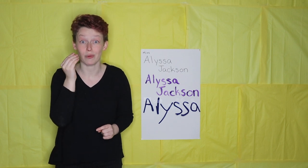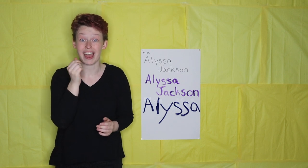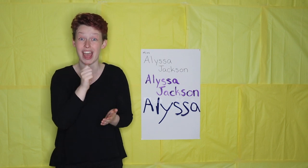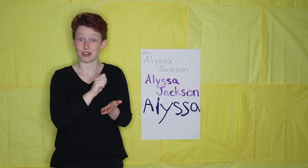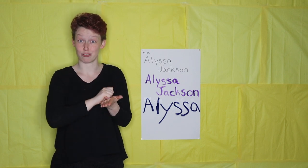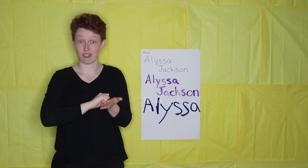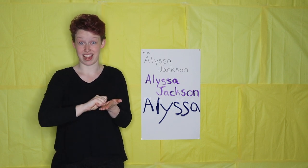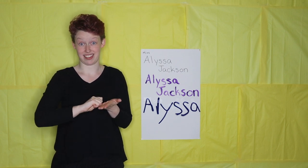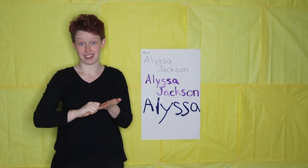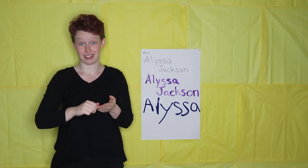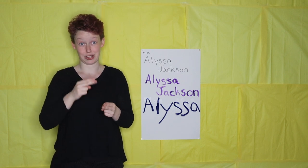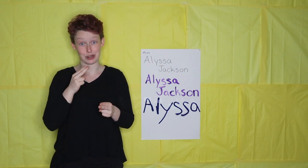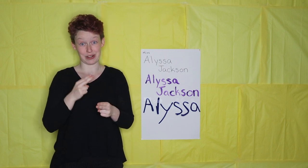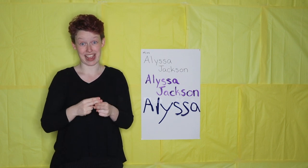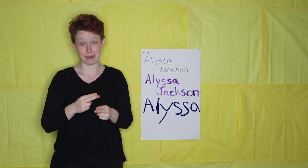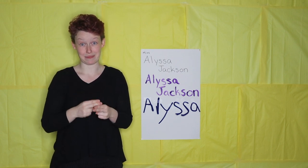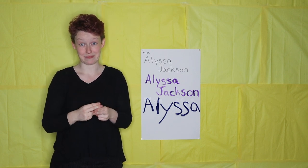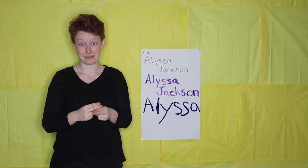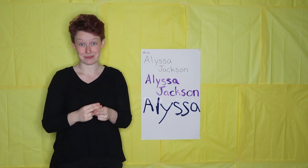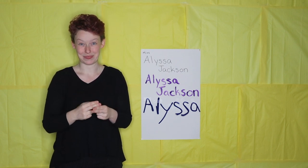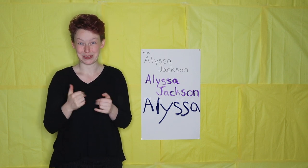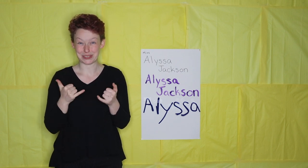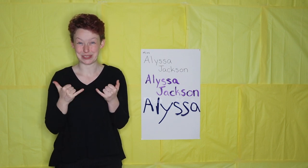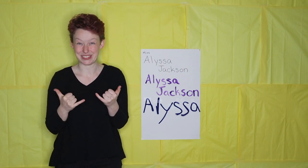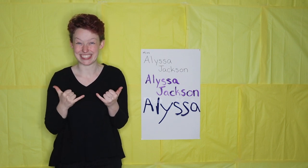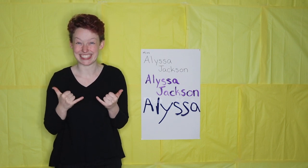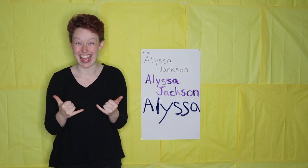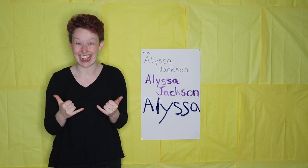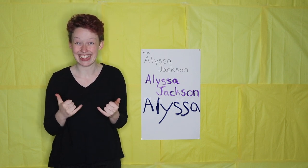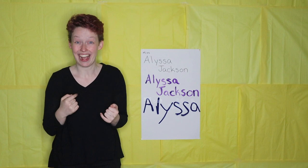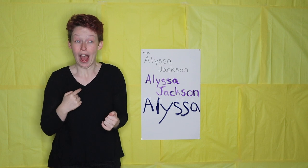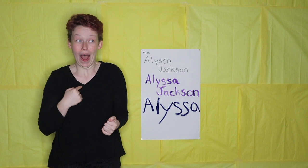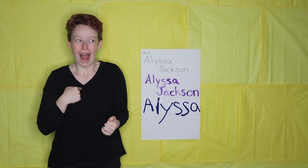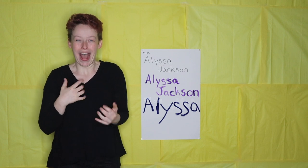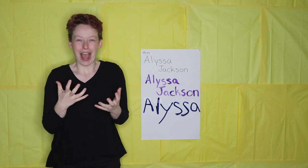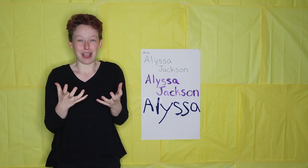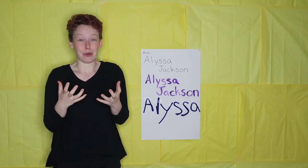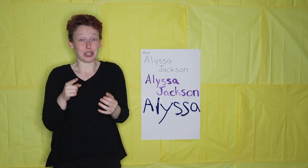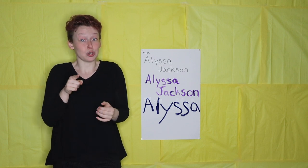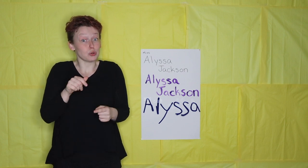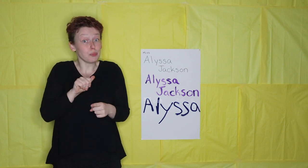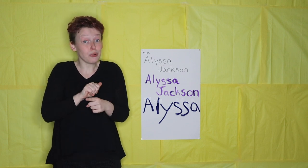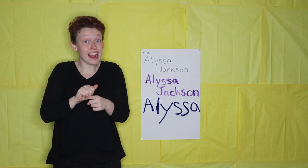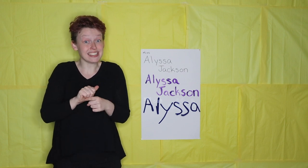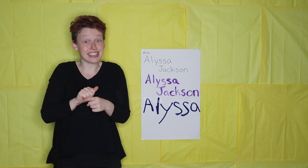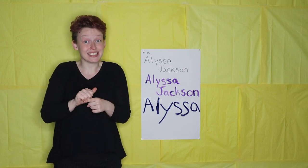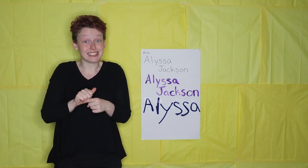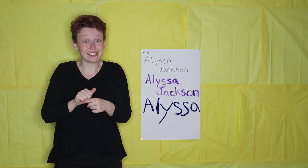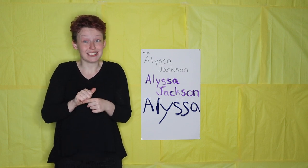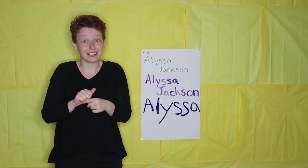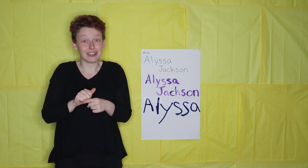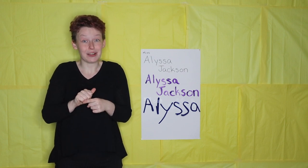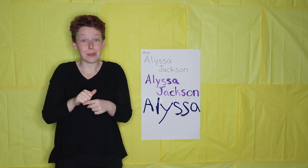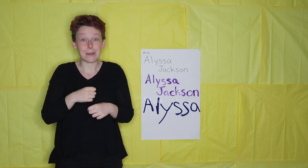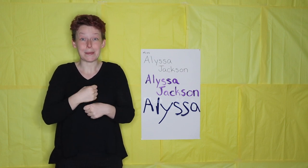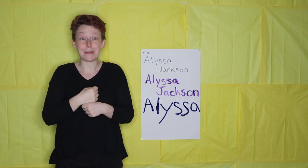know how to write your name. So today, I want you to practice